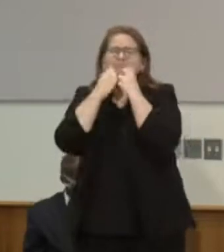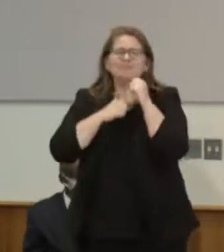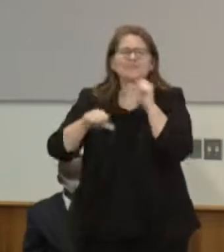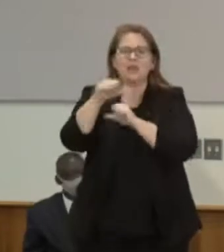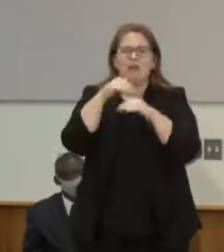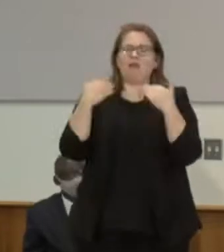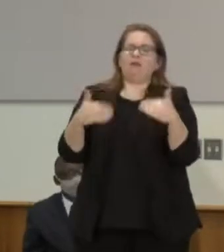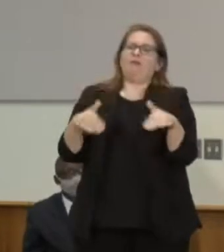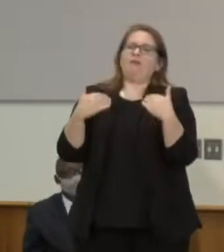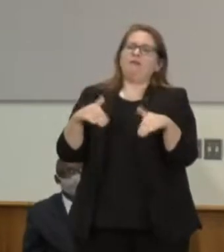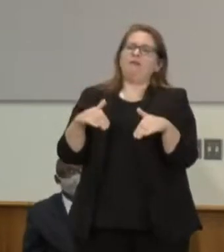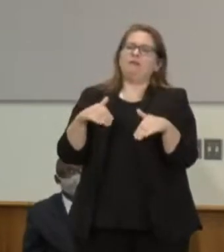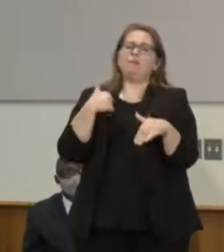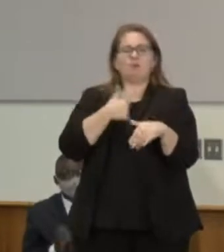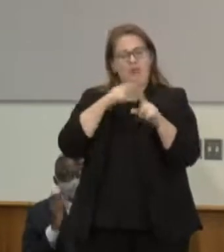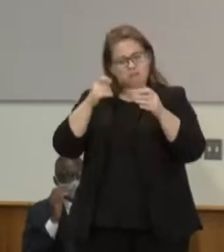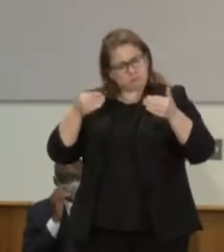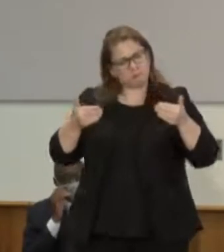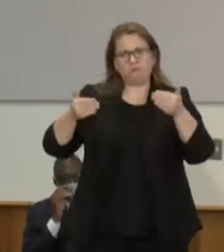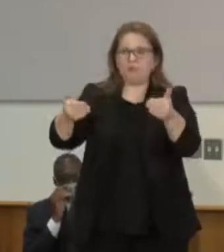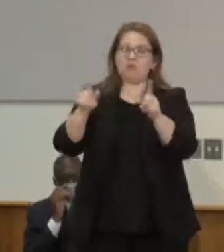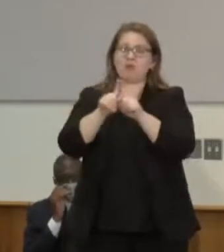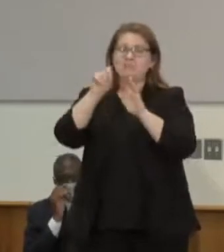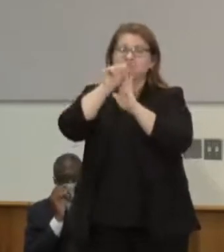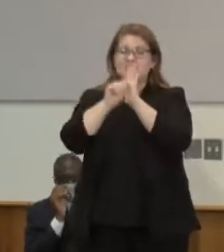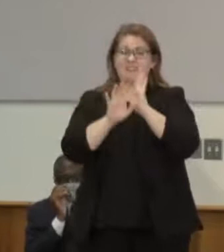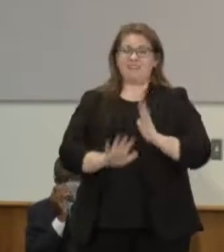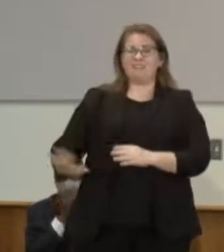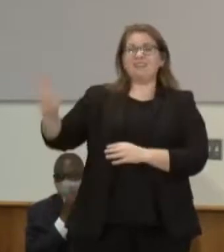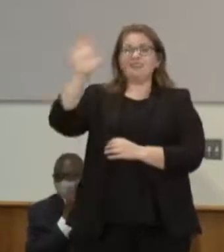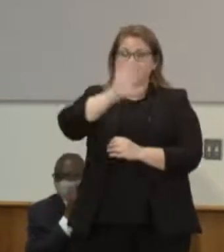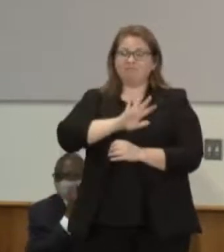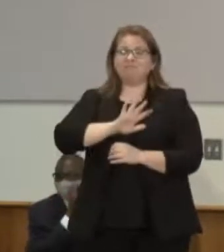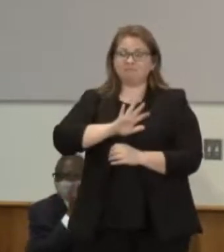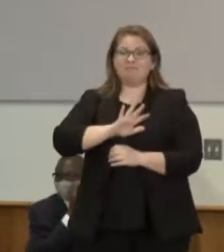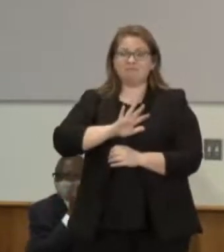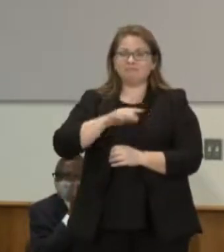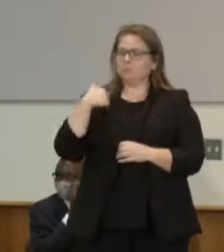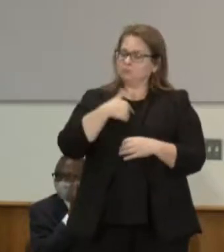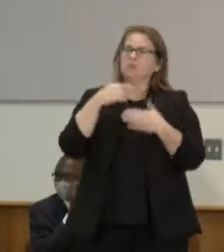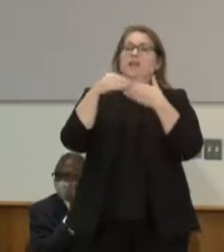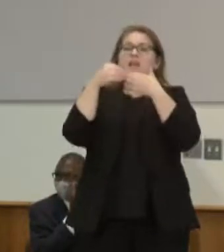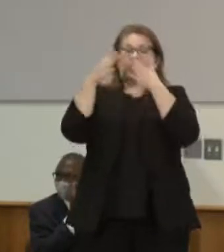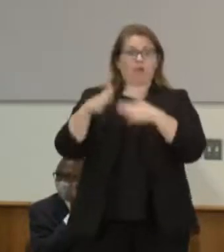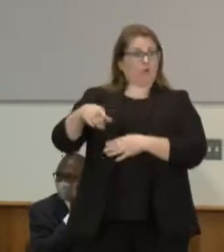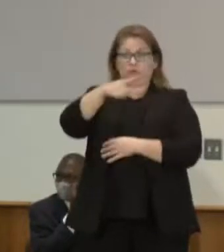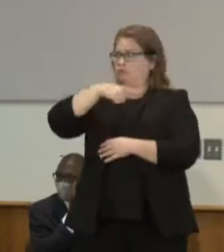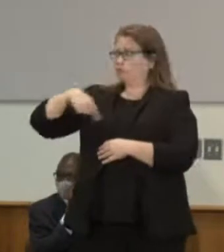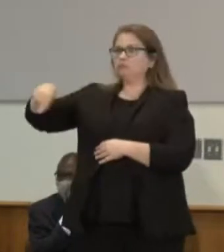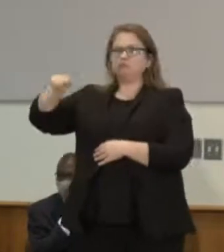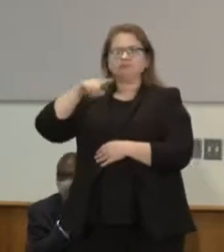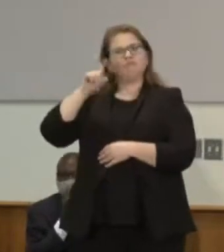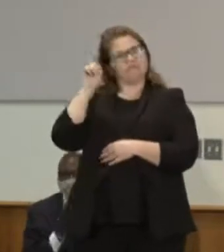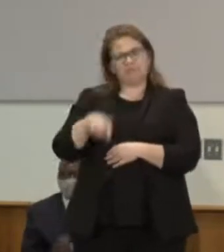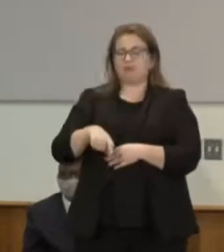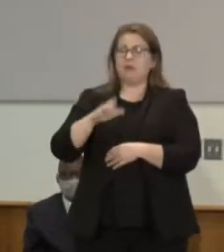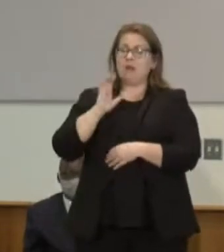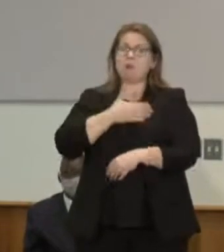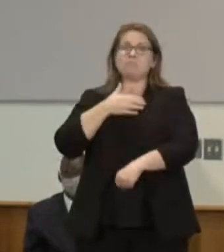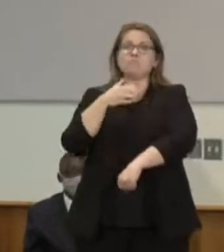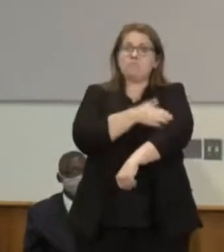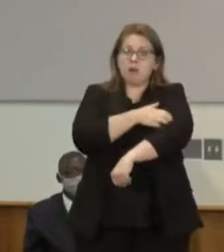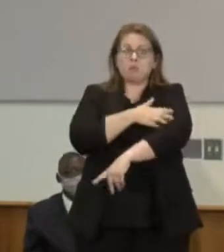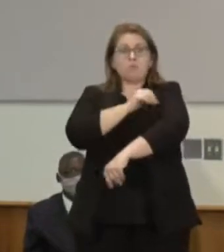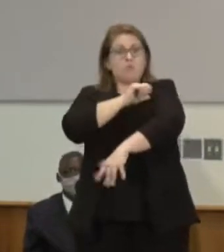forward as a state. It is up to us as state leaders to do everything in our legislative power and authority to ensure